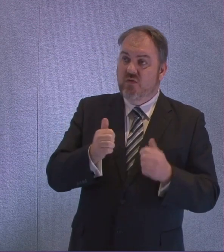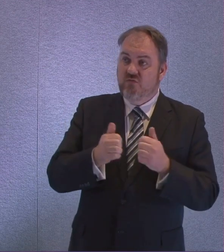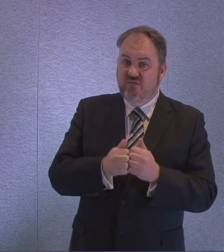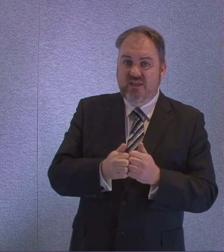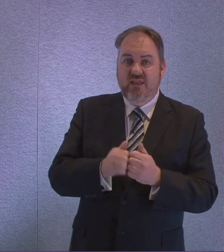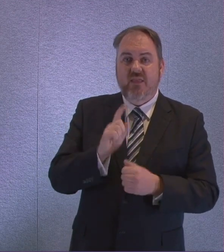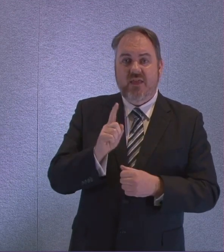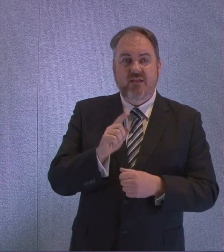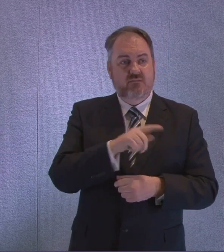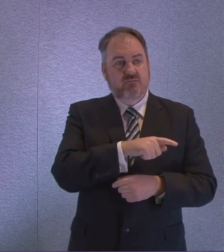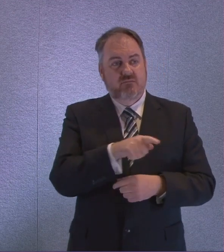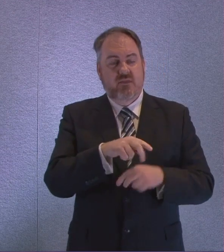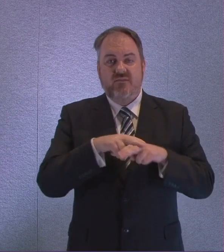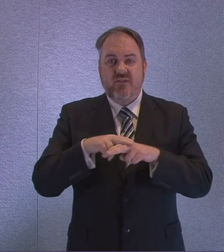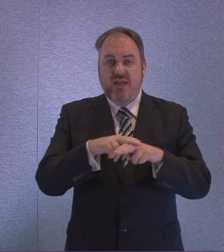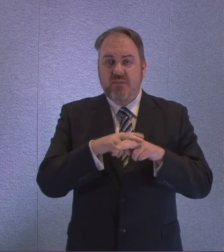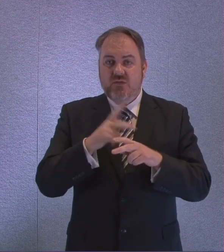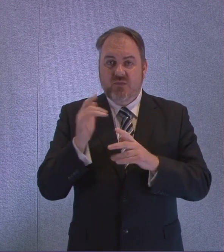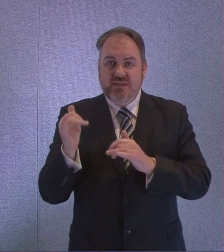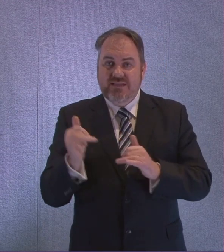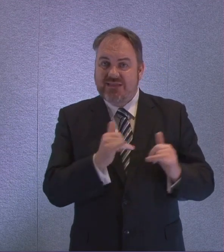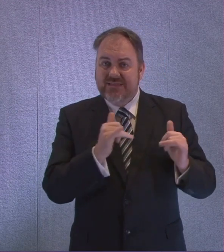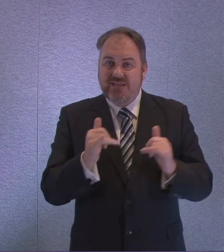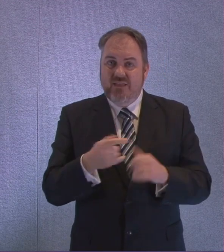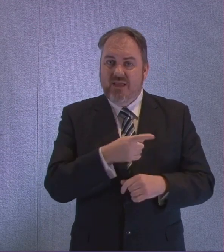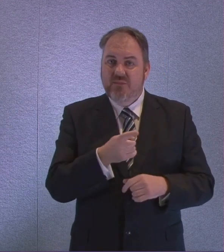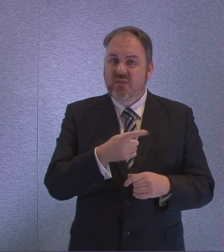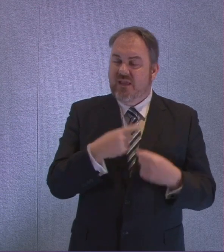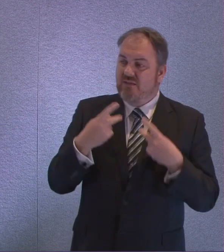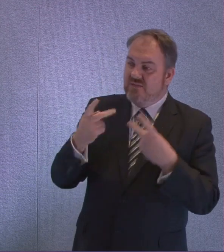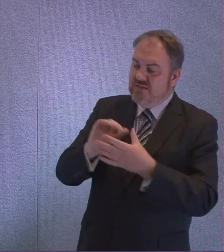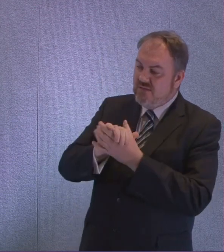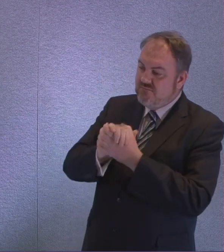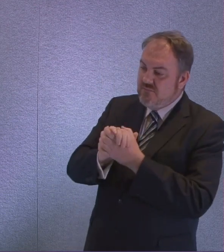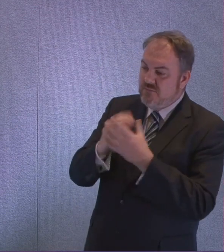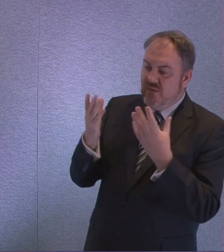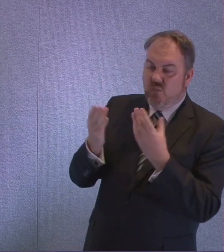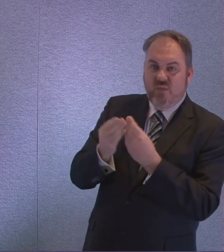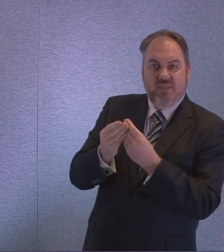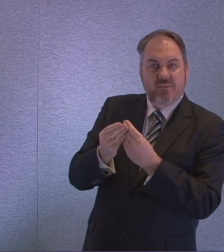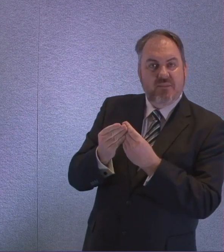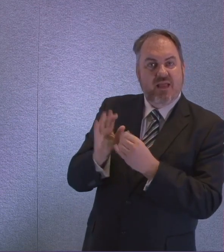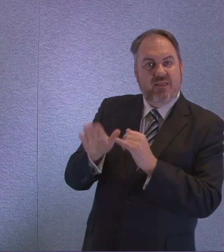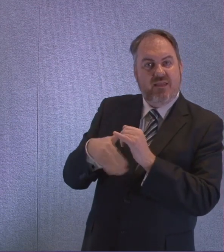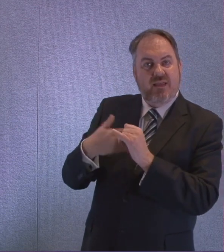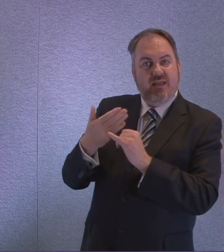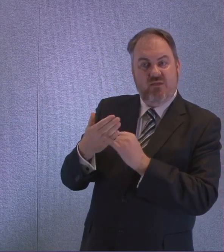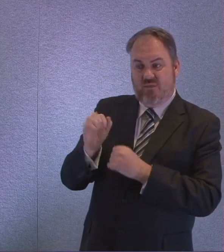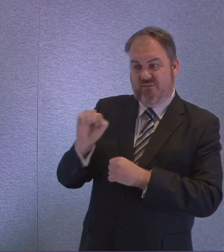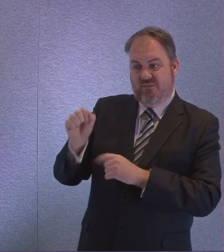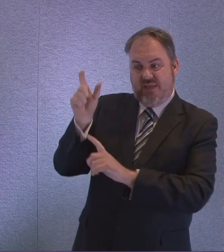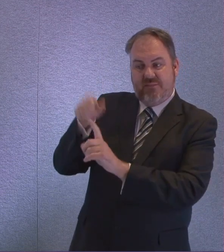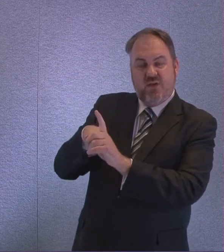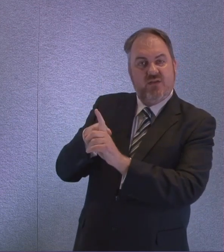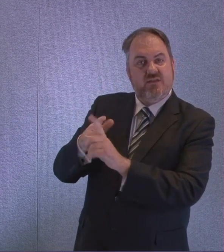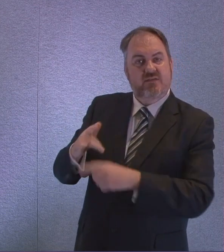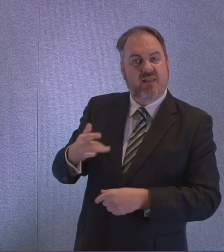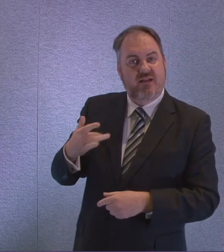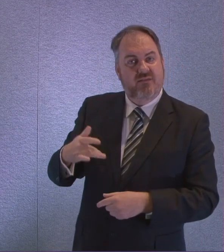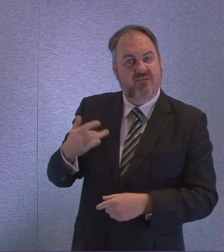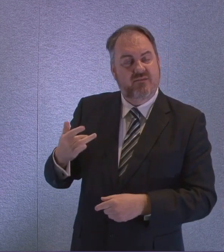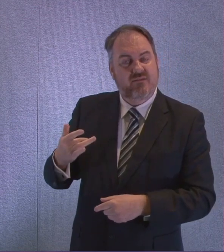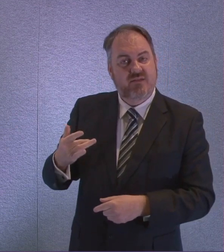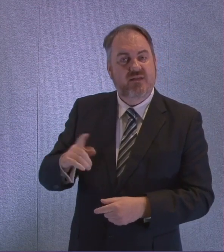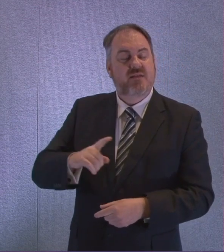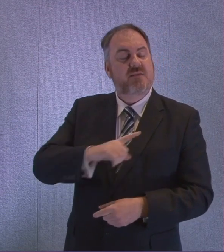agree to the testing of immediate family members of people in that situation? In the end, we talk a lot in